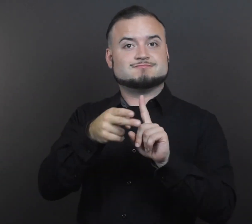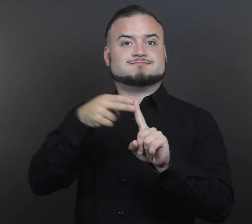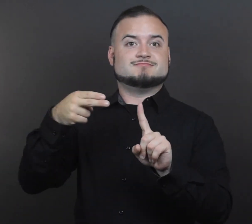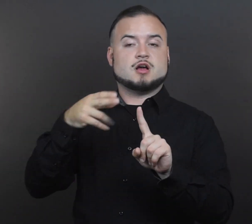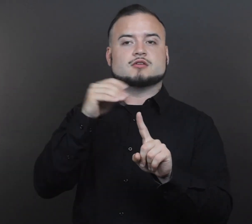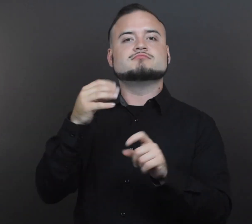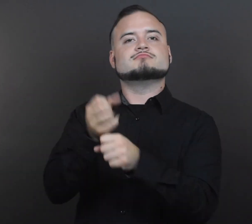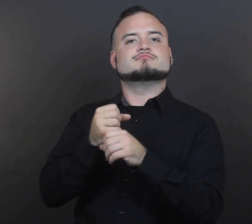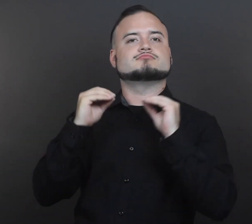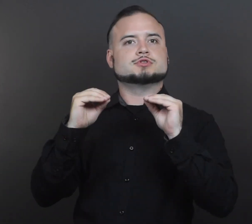ELD instruction. 14.